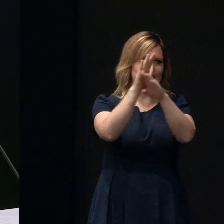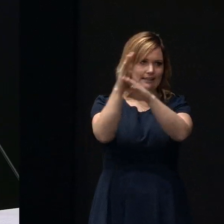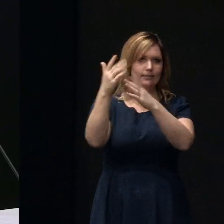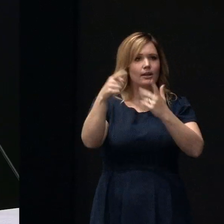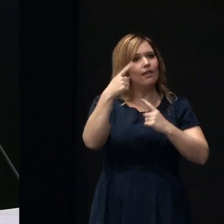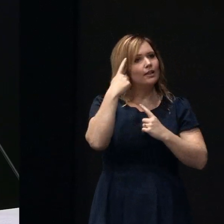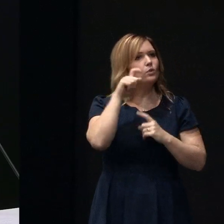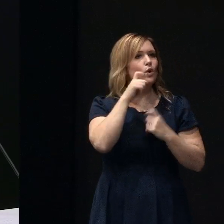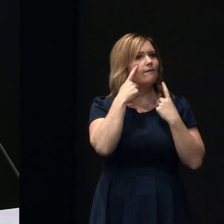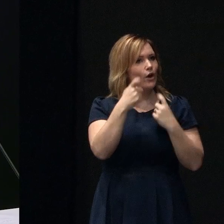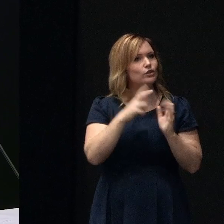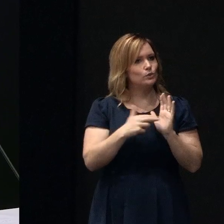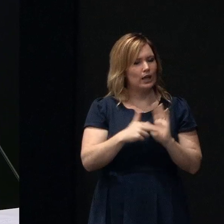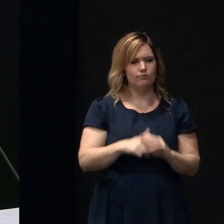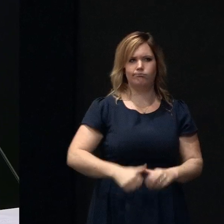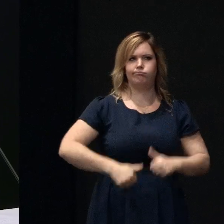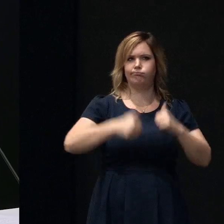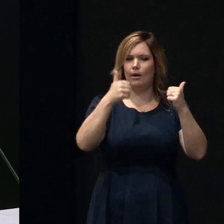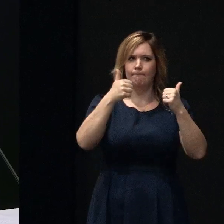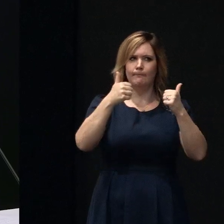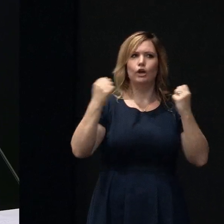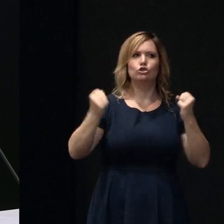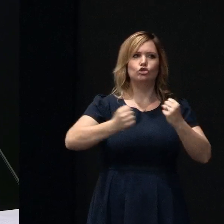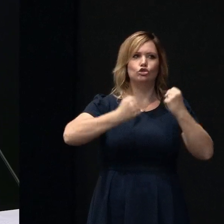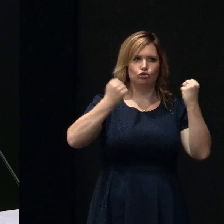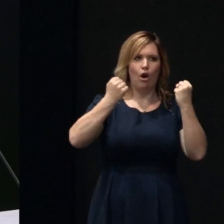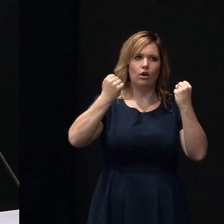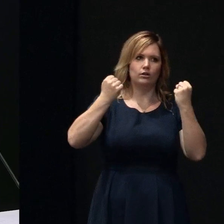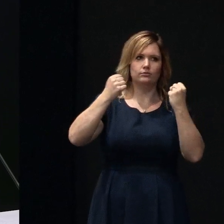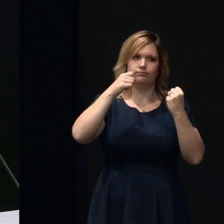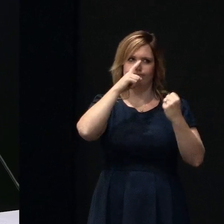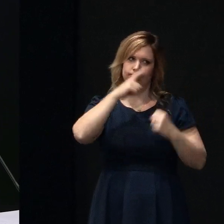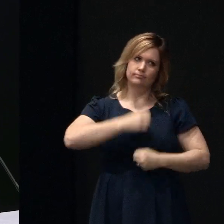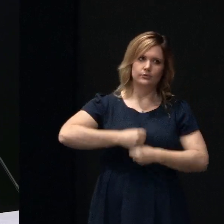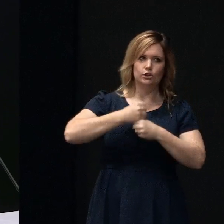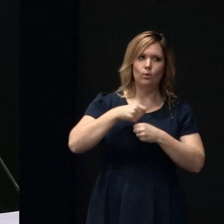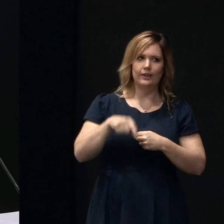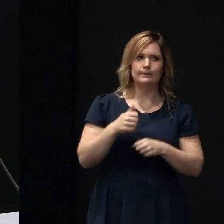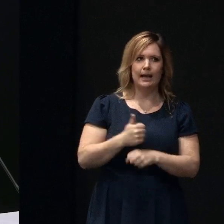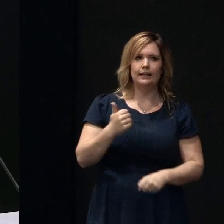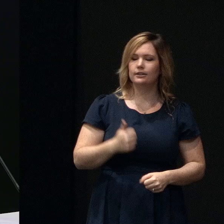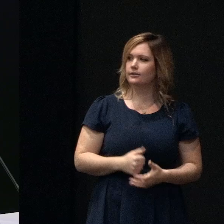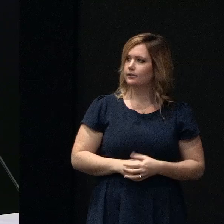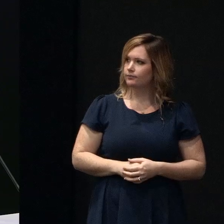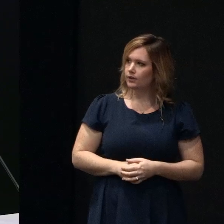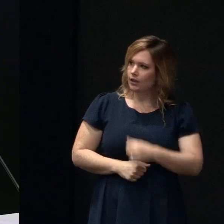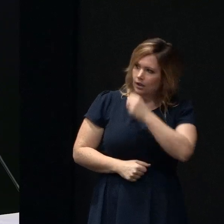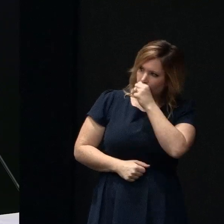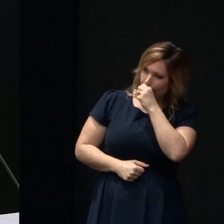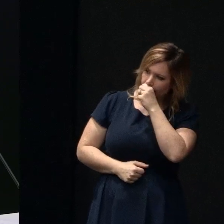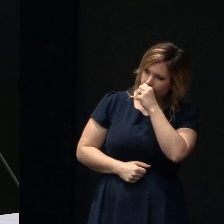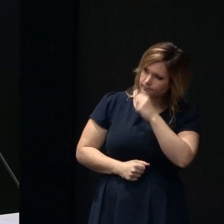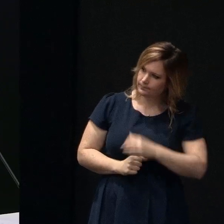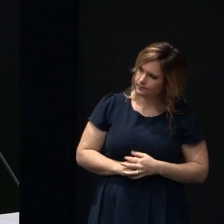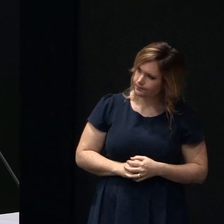Zealand banks are exceptionally well capitalised we have very very strong parents and the Reserve